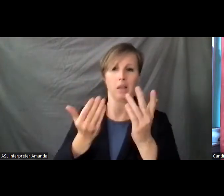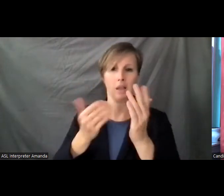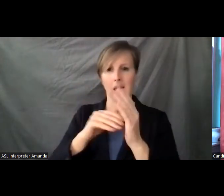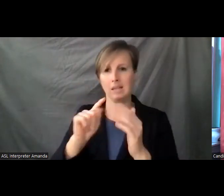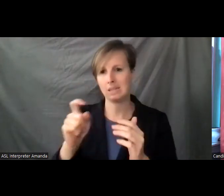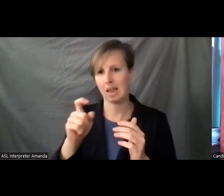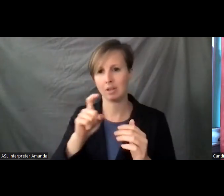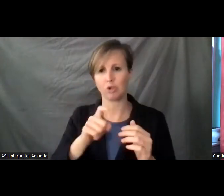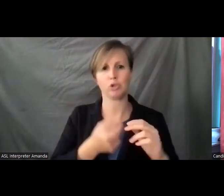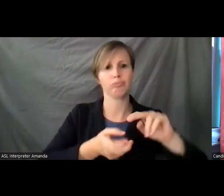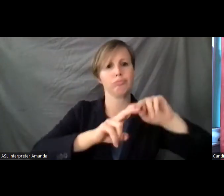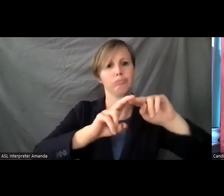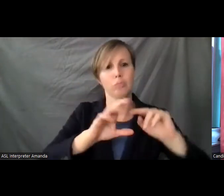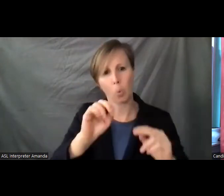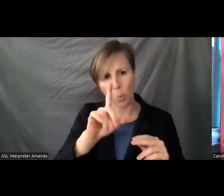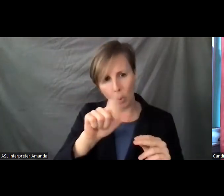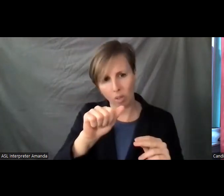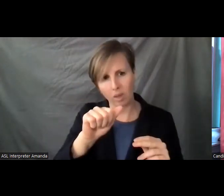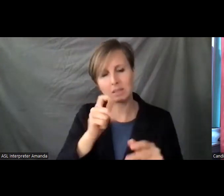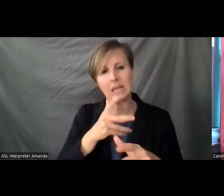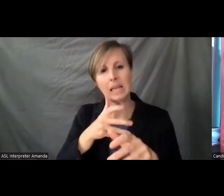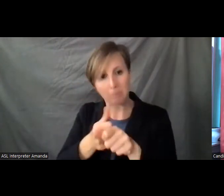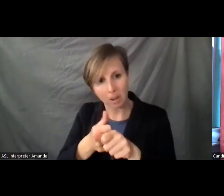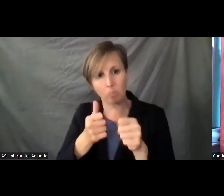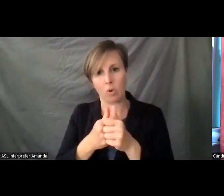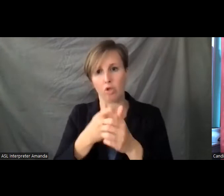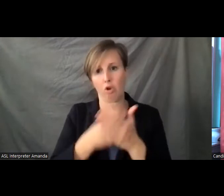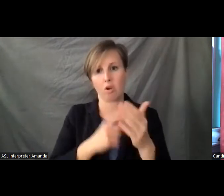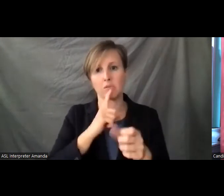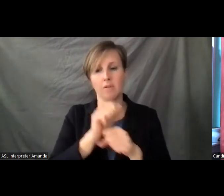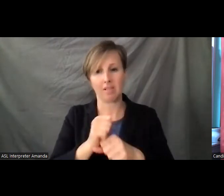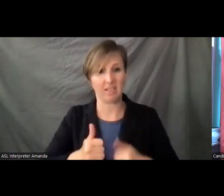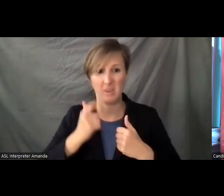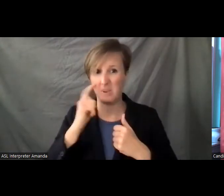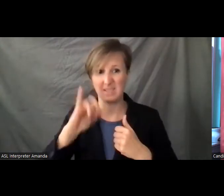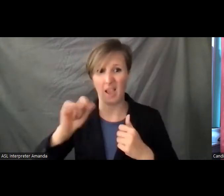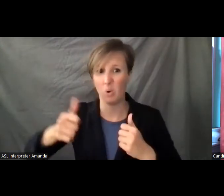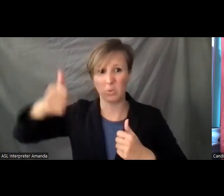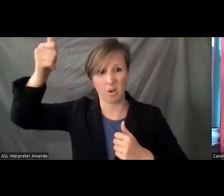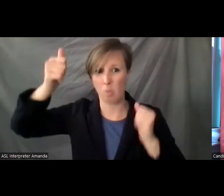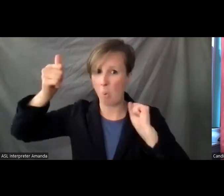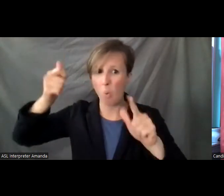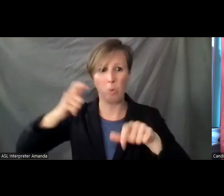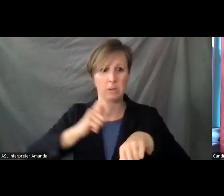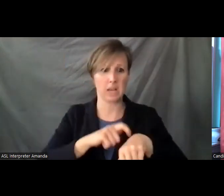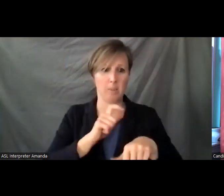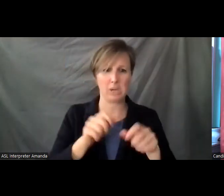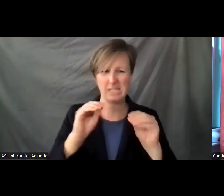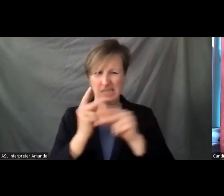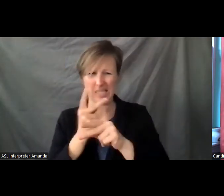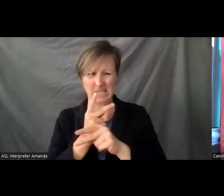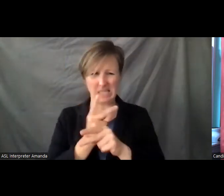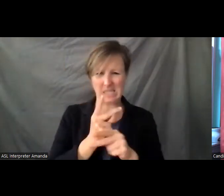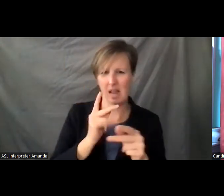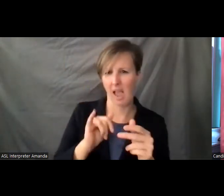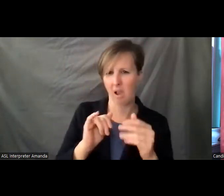go up to keep in mind with the cost of living that keeps going up all the time. So we need to reformulate the way that